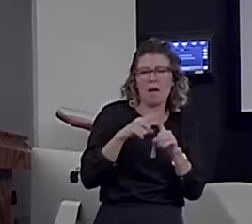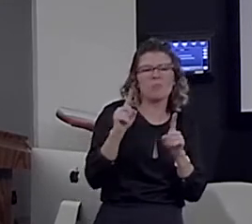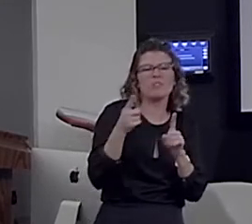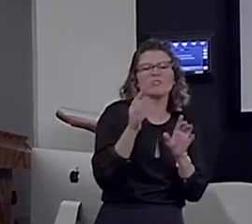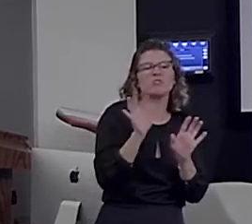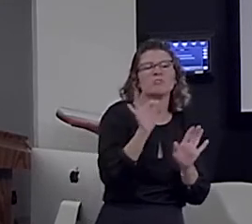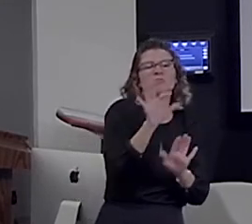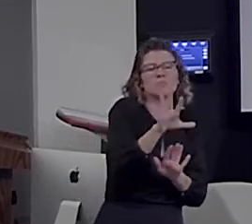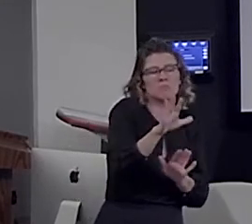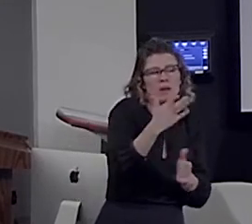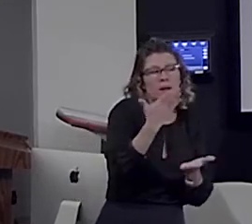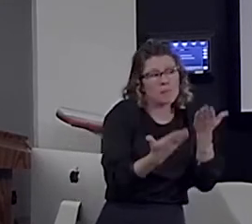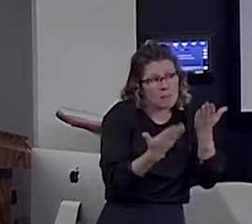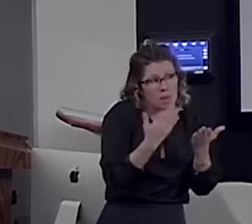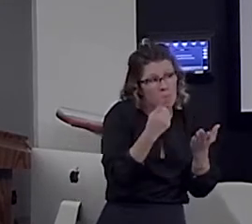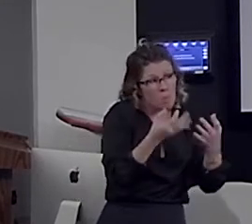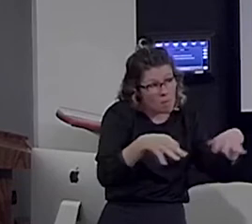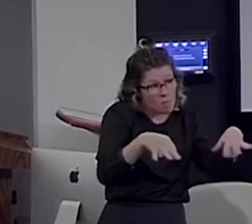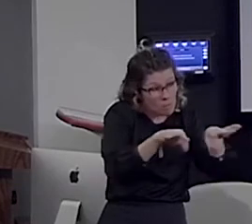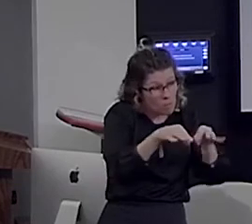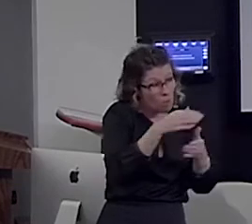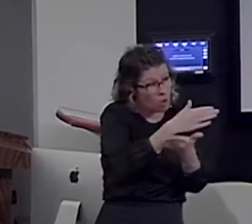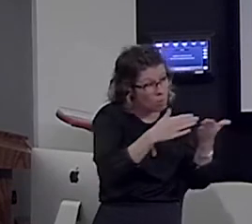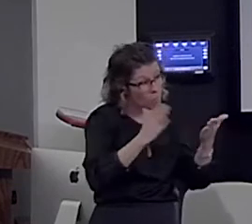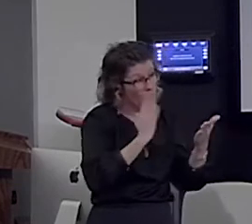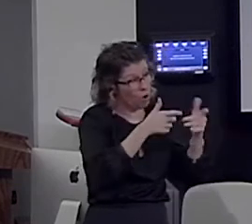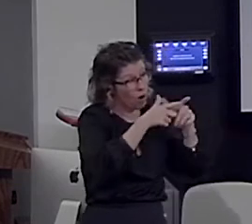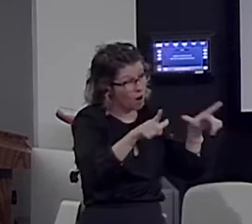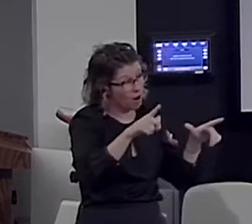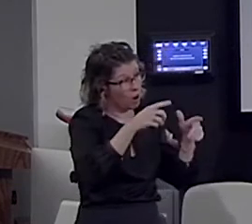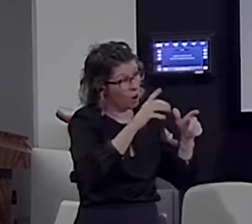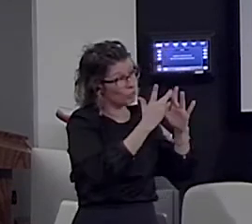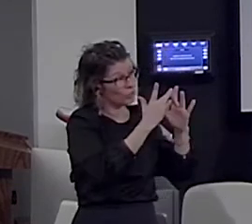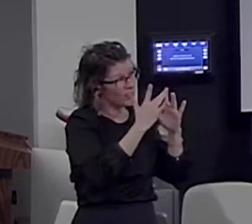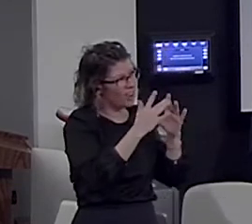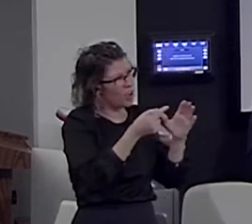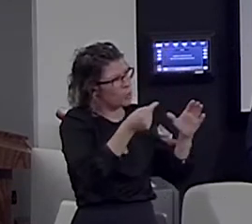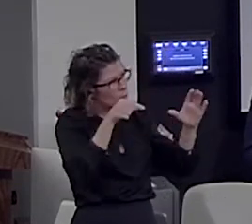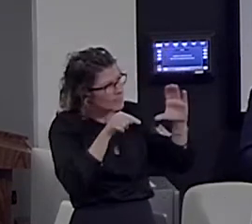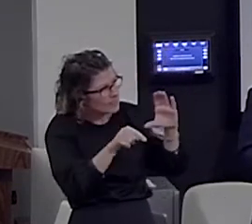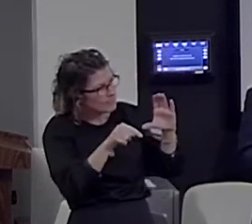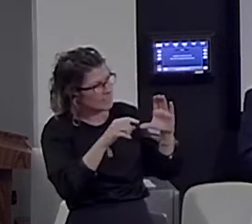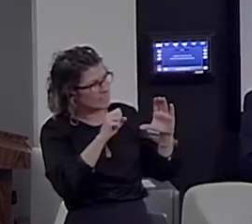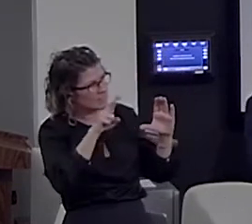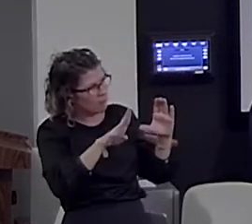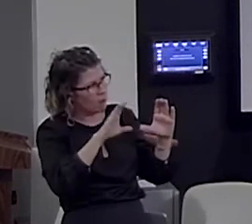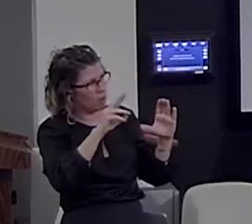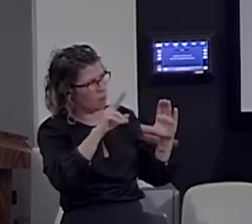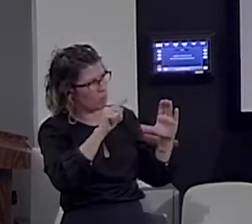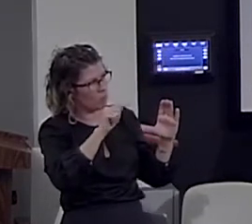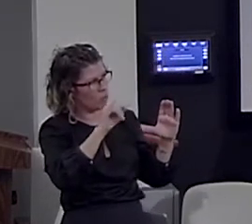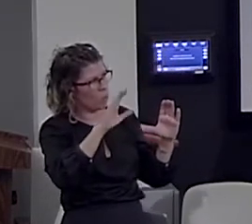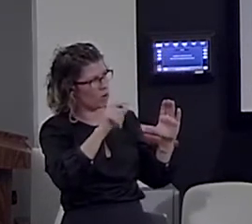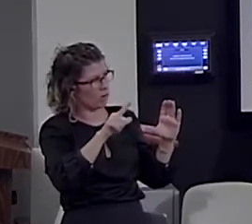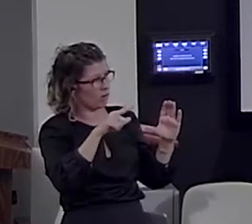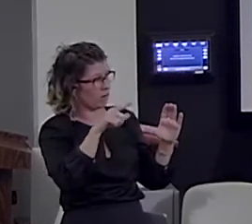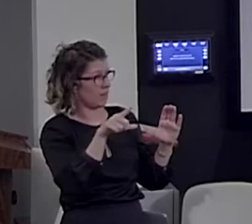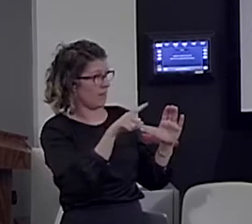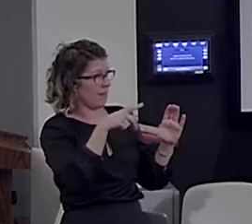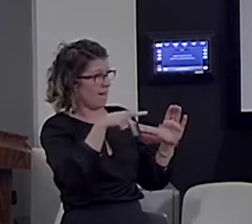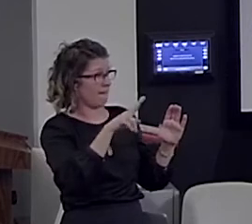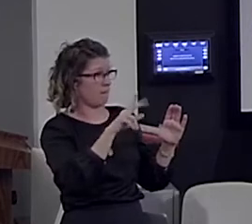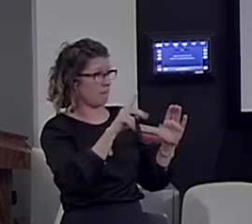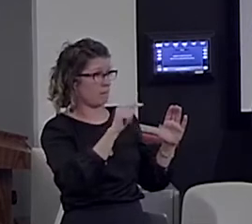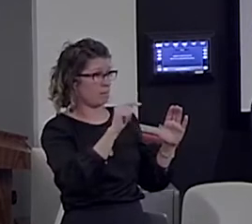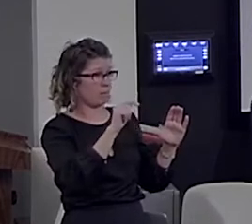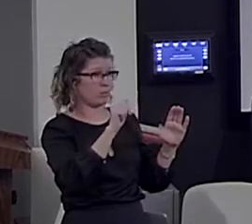important part of the language network is this subcortical region, especially the left putamen. There is evidence that FOXP2,